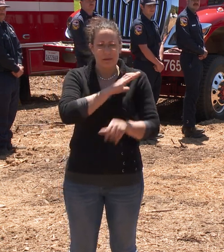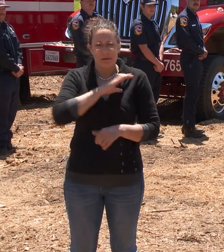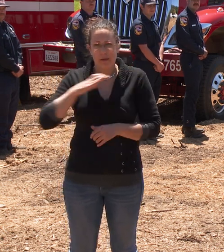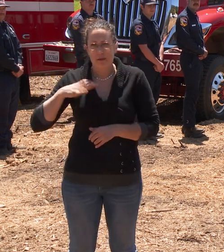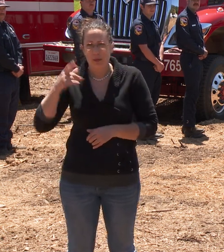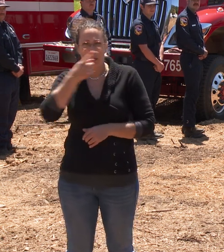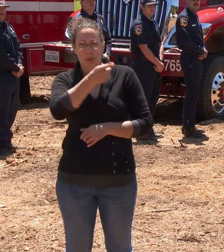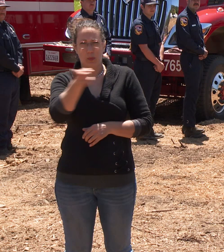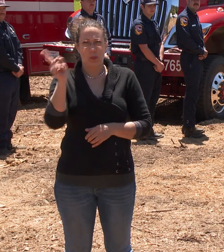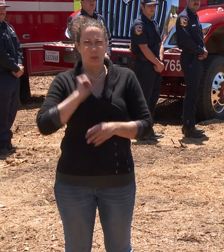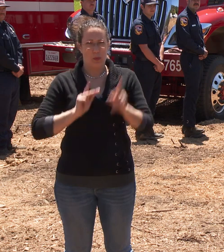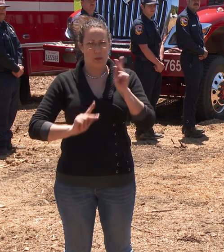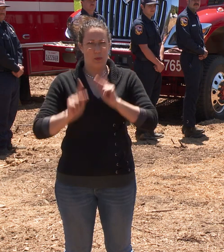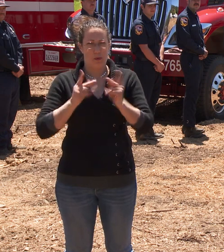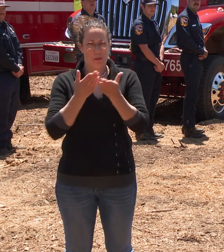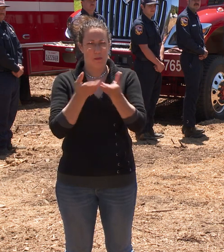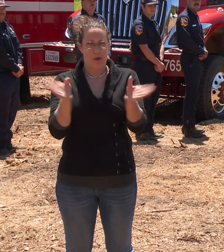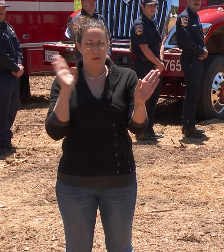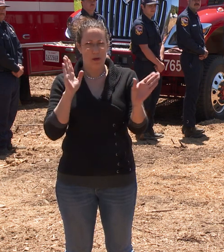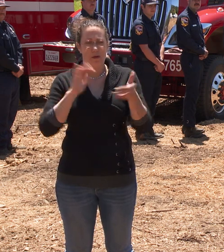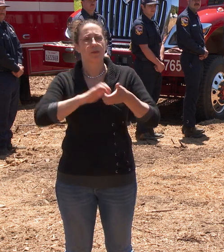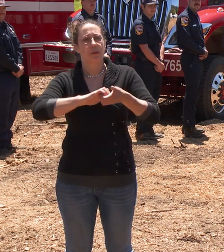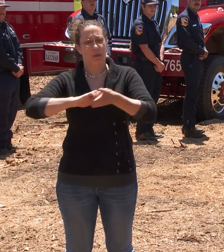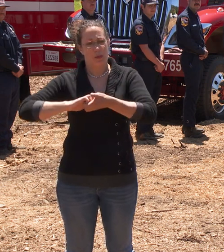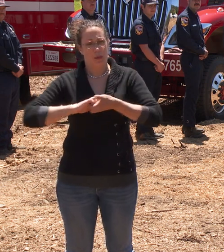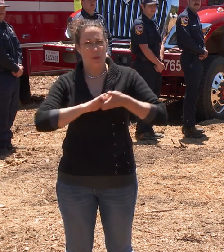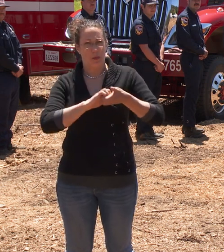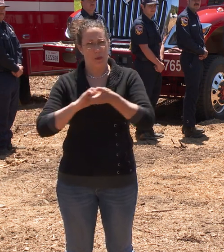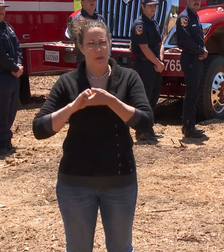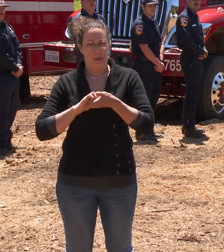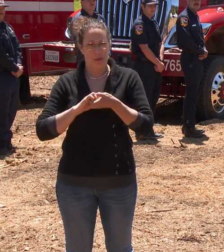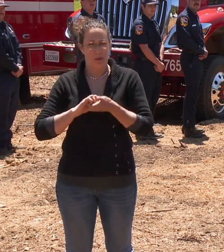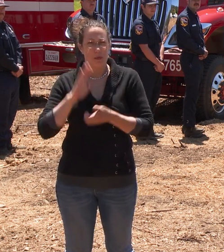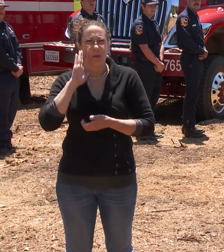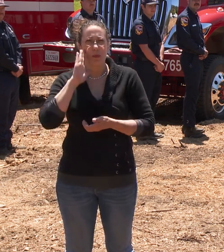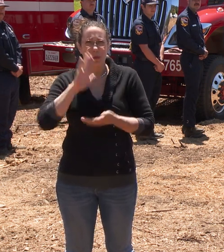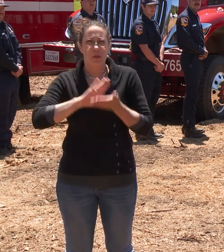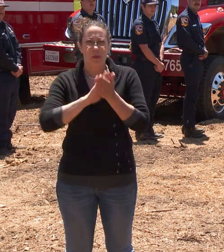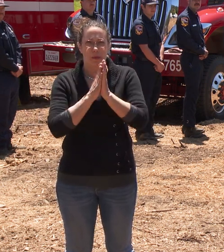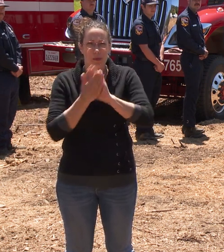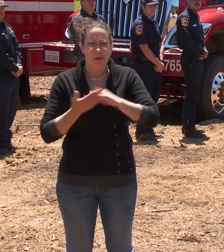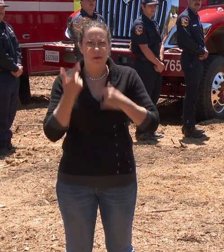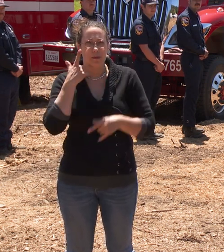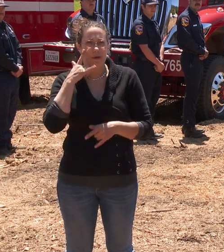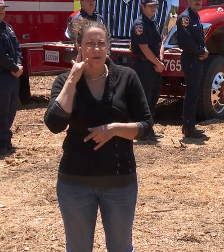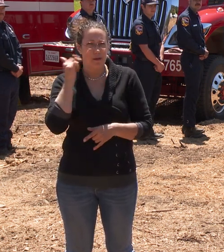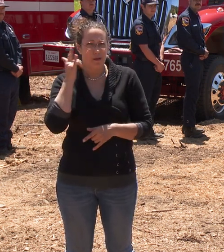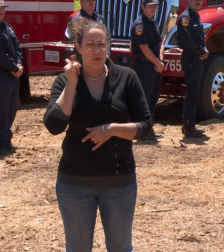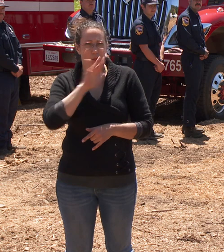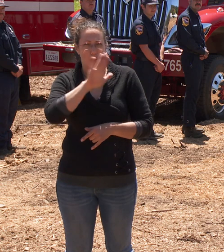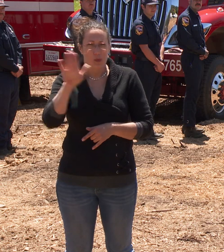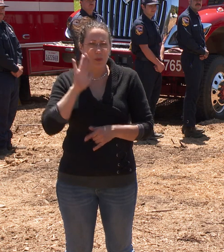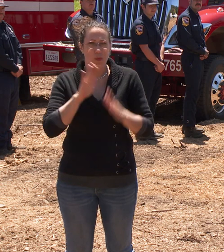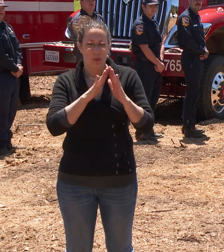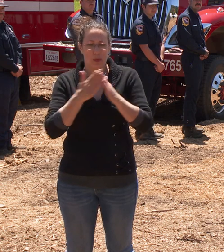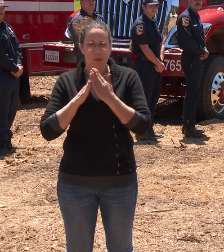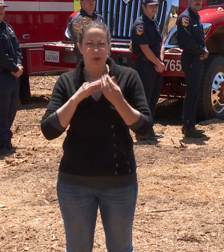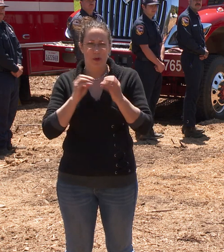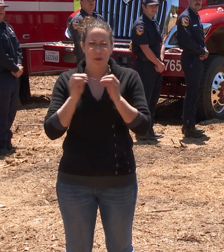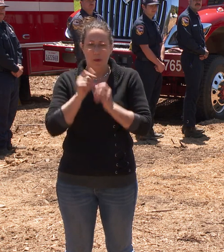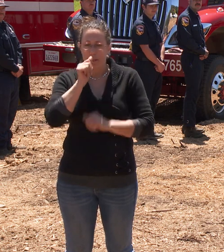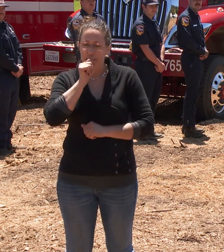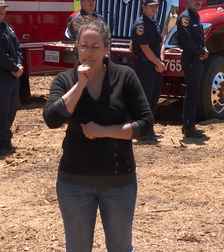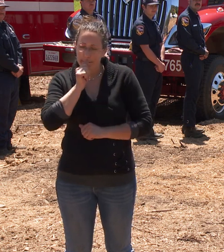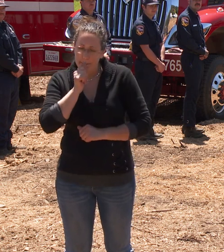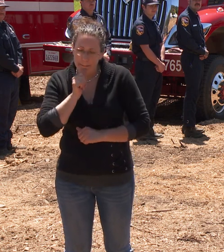the public as a partner that is going to make California and your community more resilient.